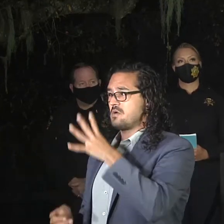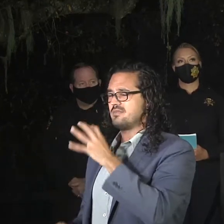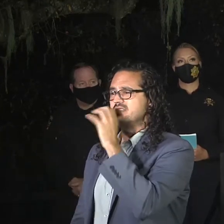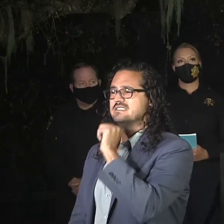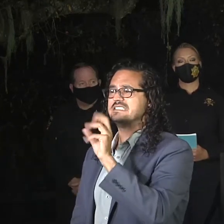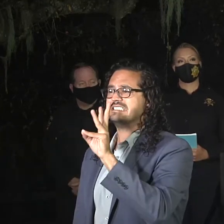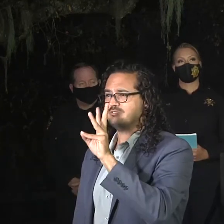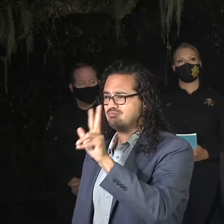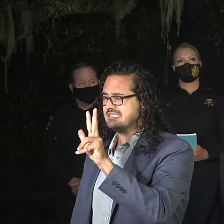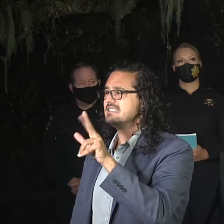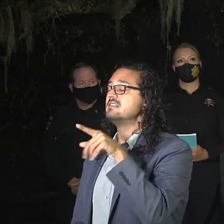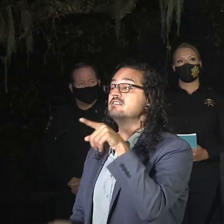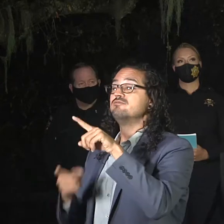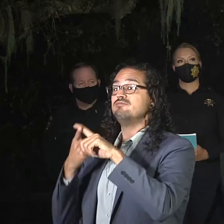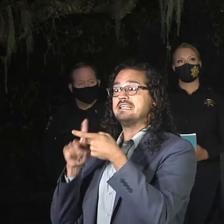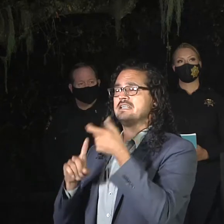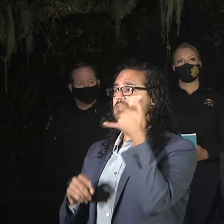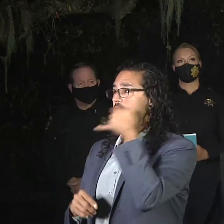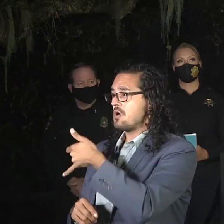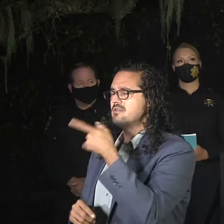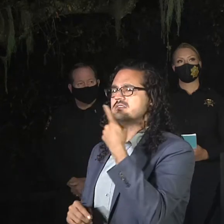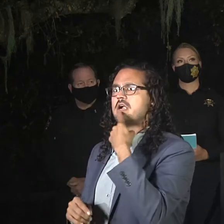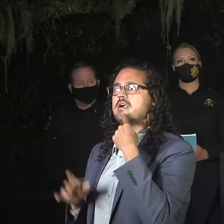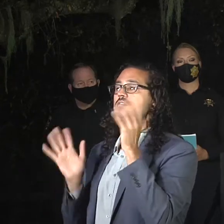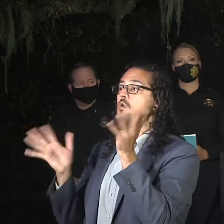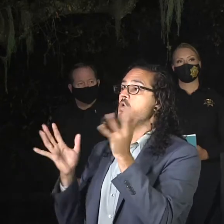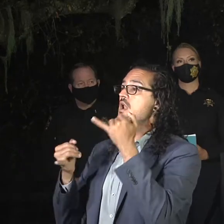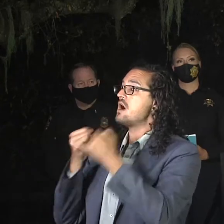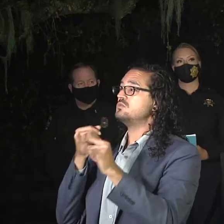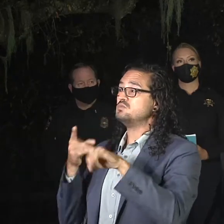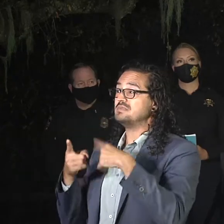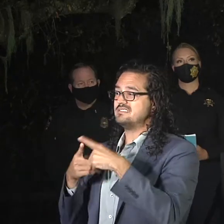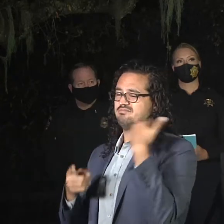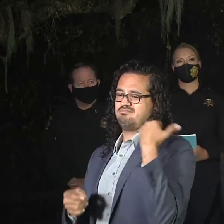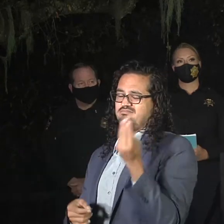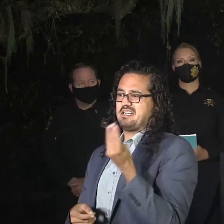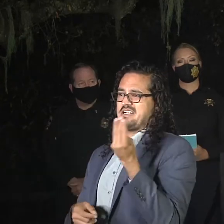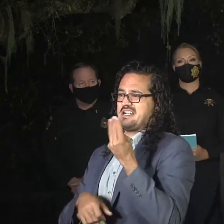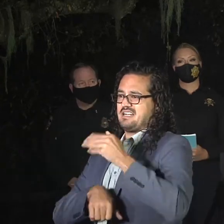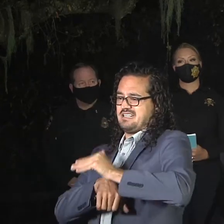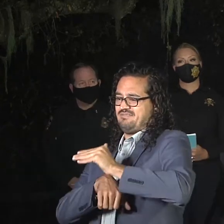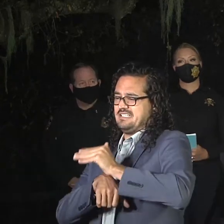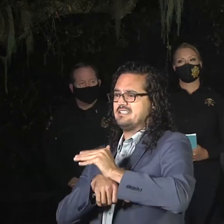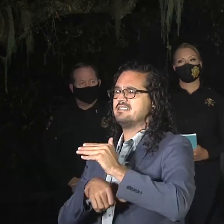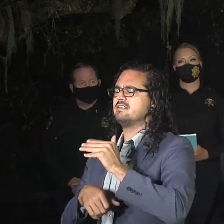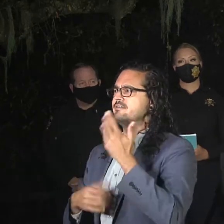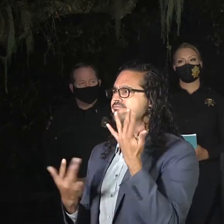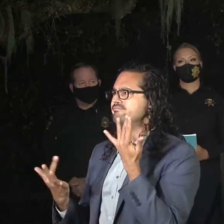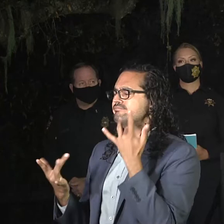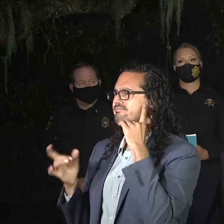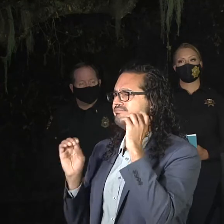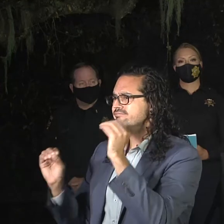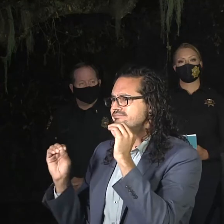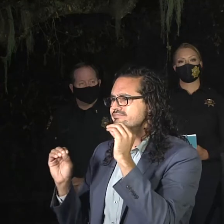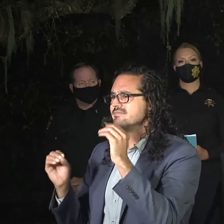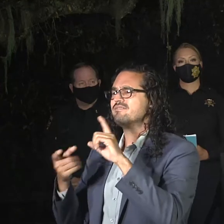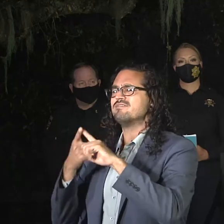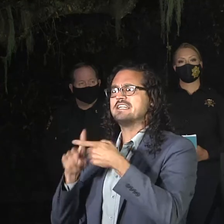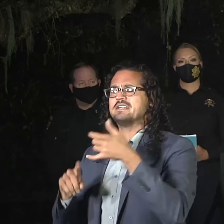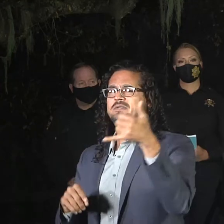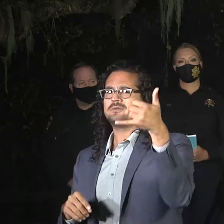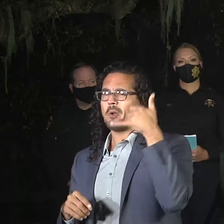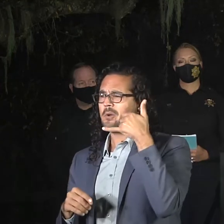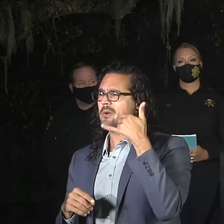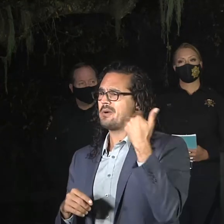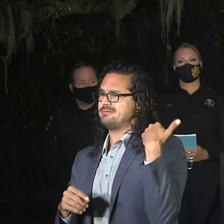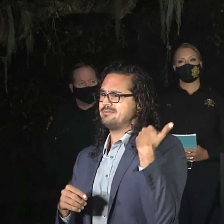Monday evening, hadn't heard from her in couple of days. And so she called us and we went out to her home and fell and unfortunately found her deceased.